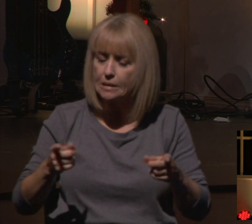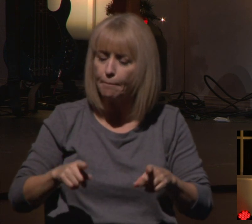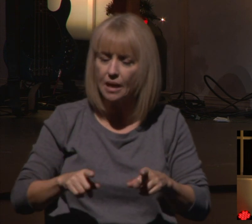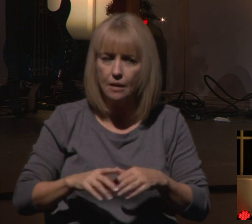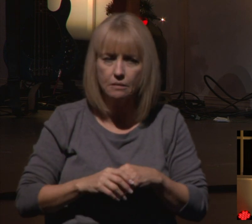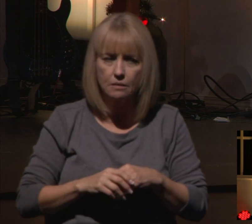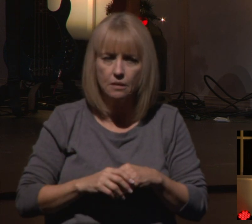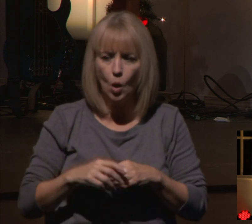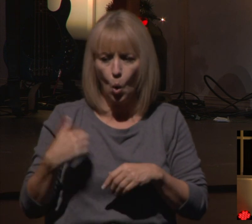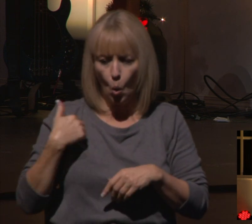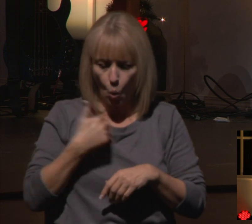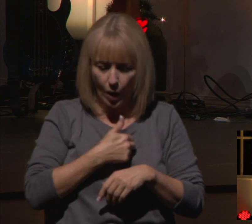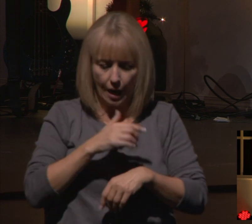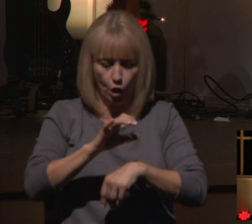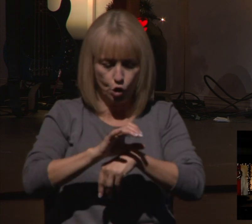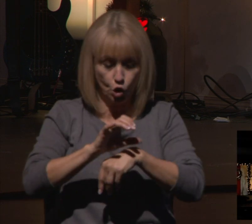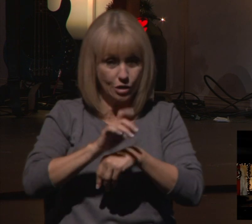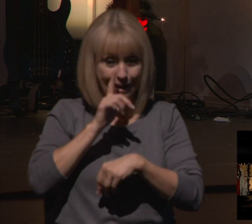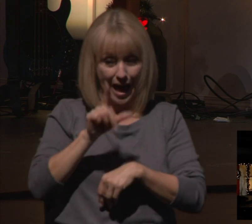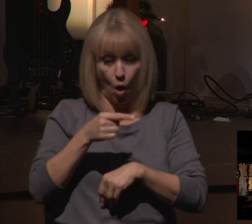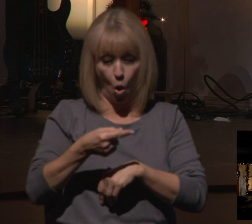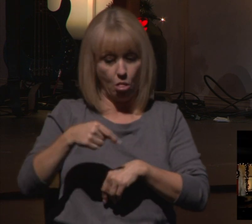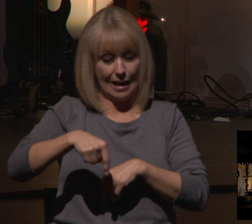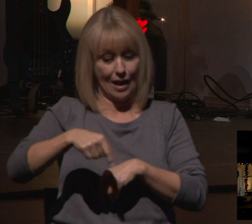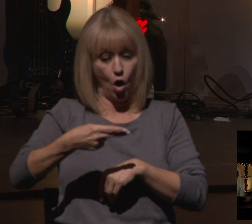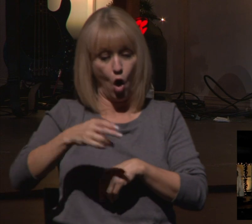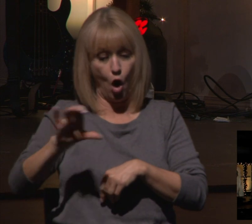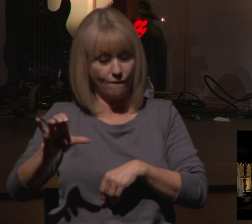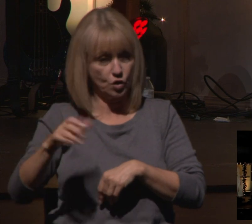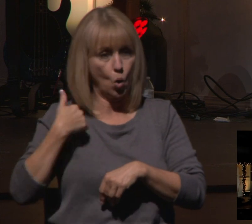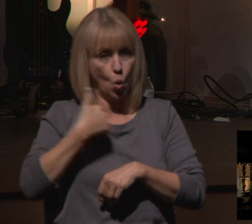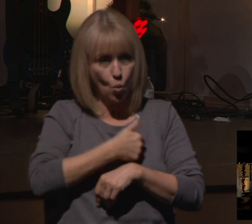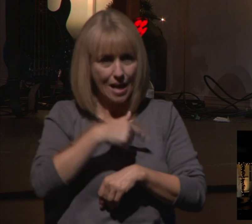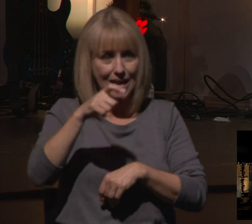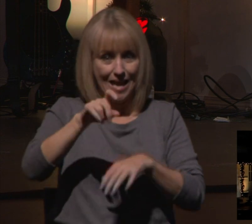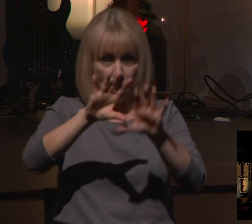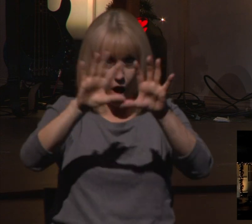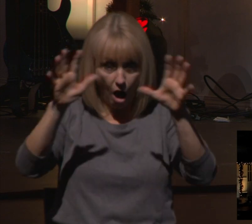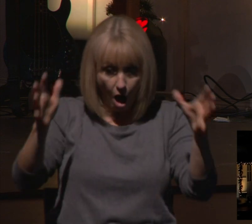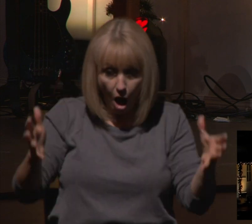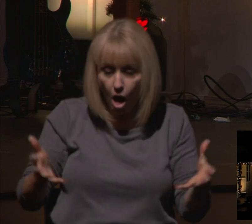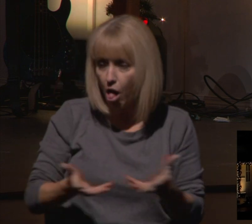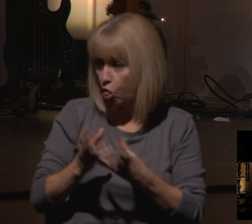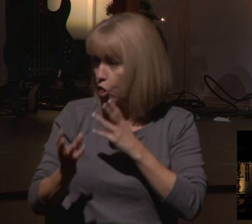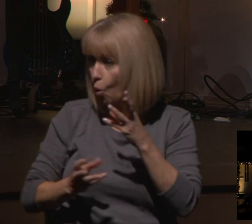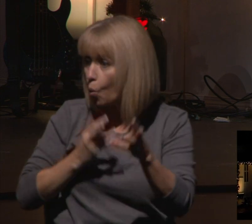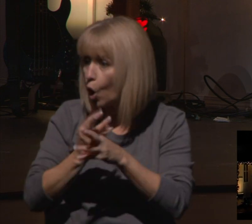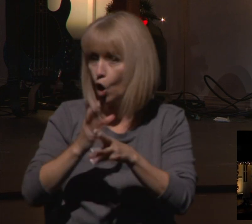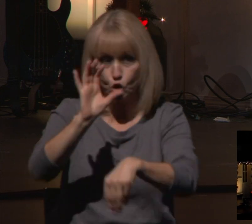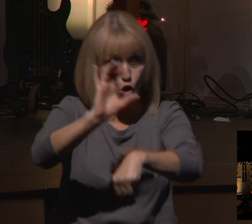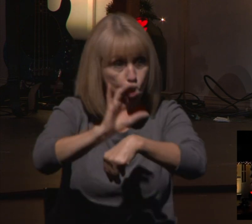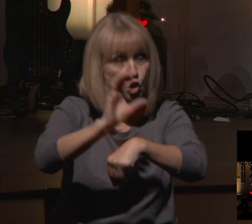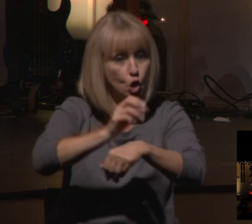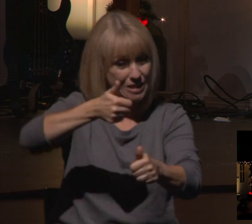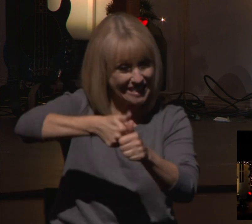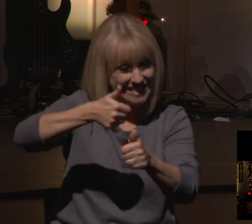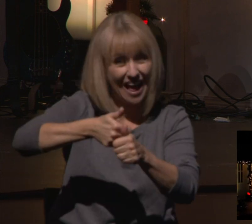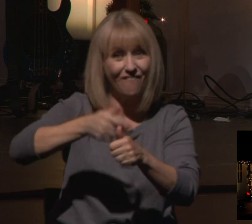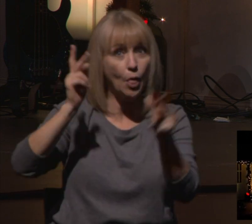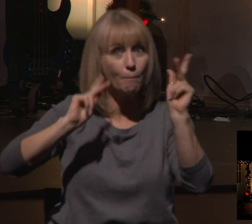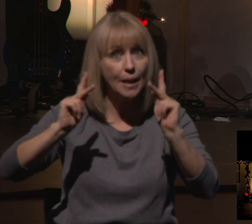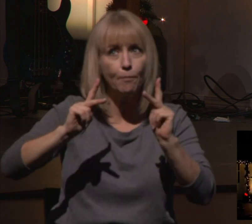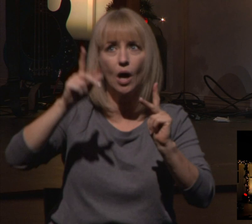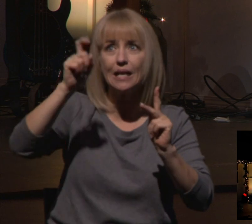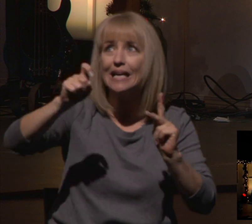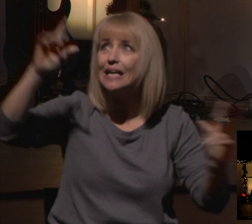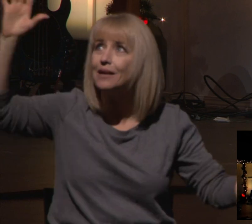church globally, the church needs an invitation back home. That's why I'm excited about Christmas. I'm excited for